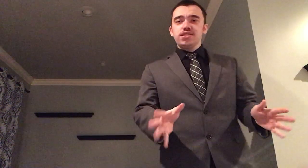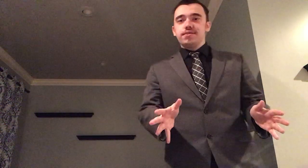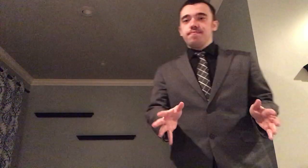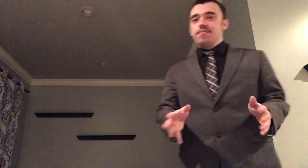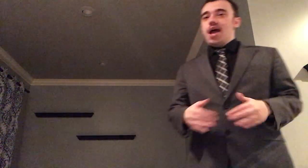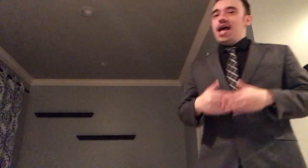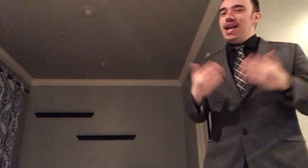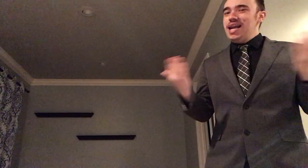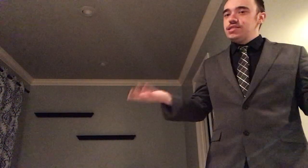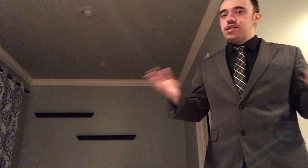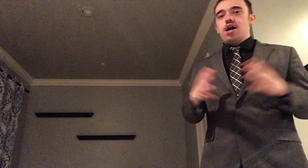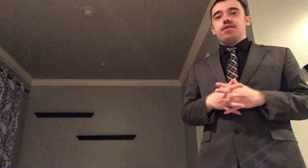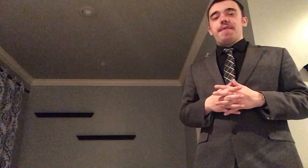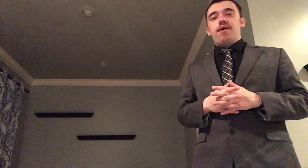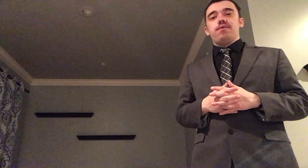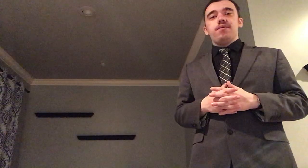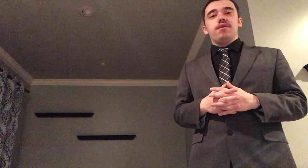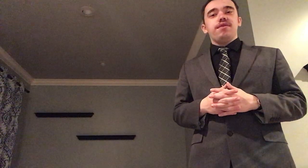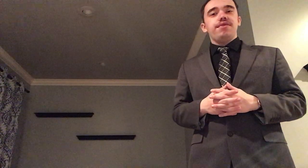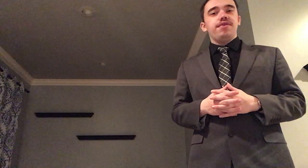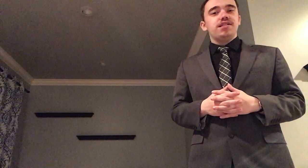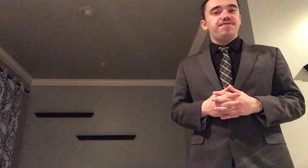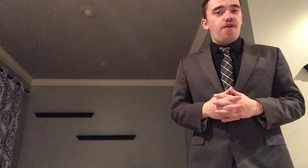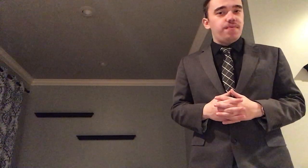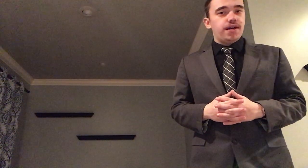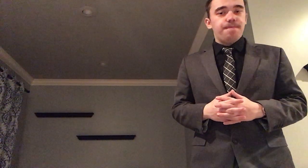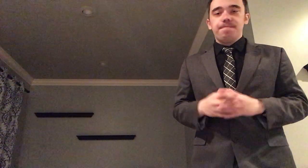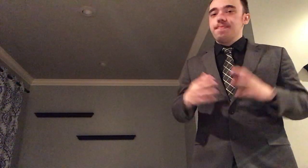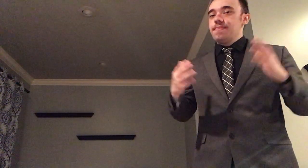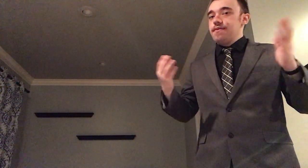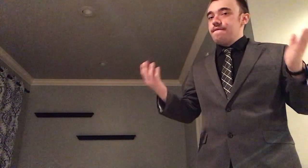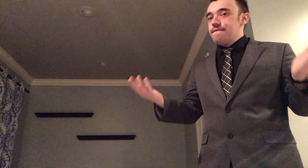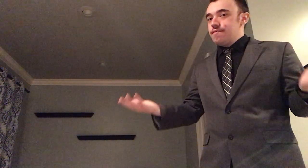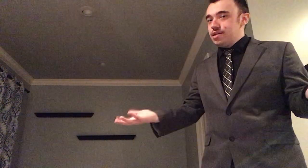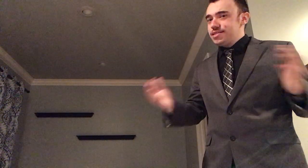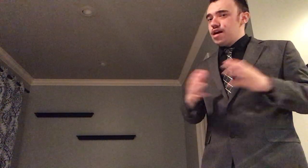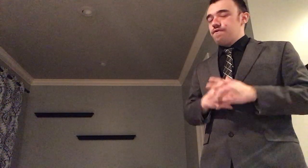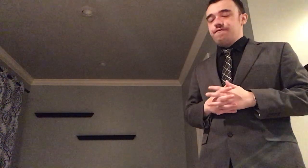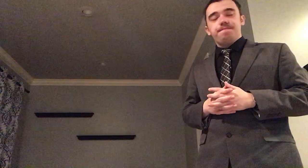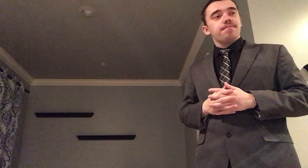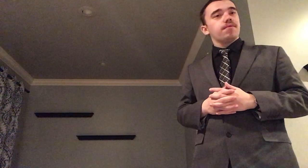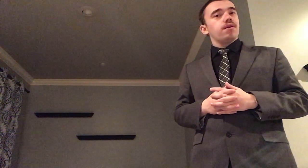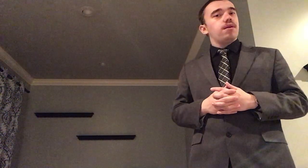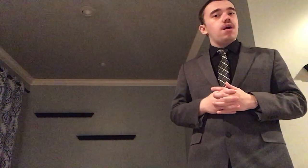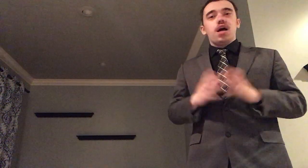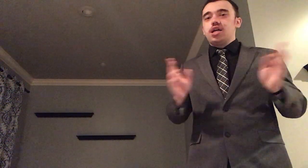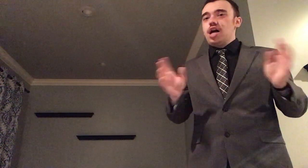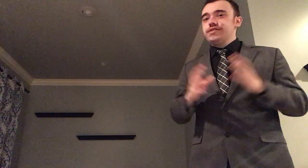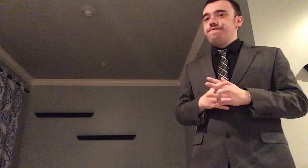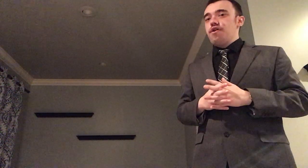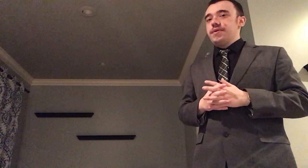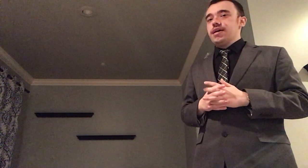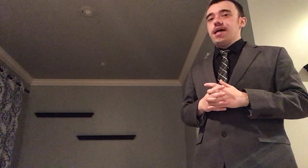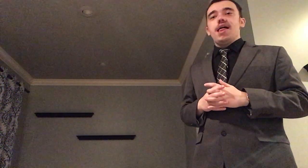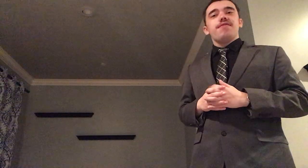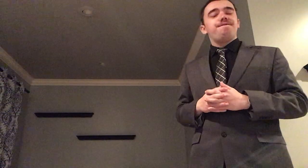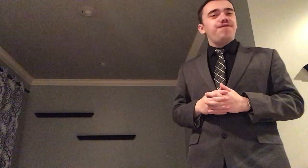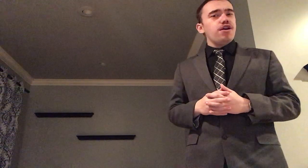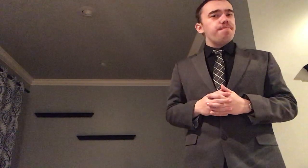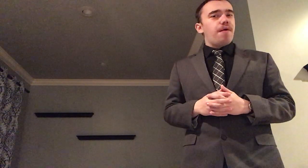first let's talk about this phobia itself glossophobia the fear of